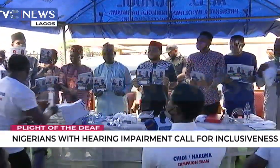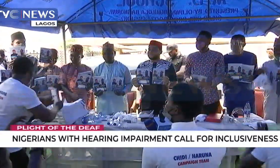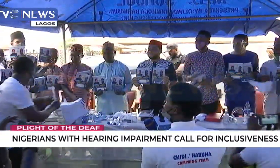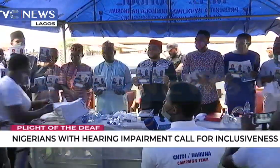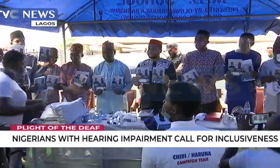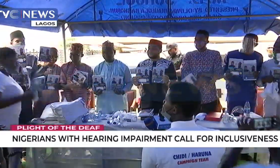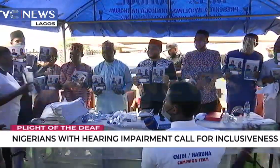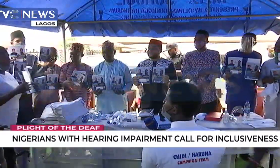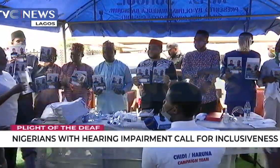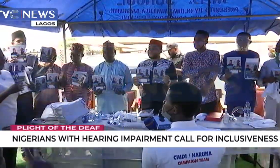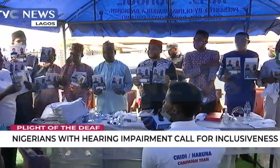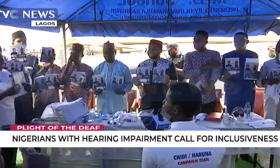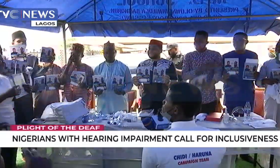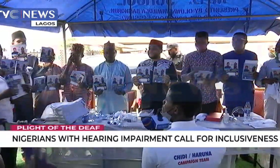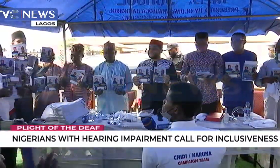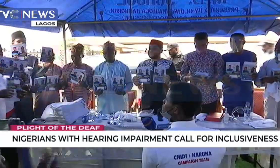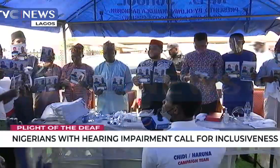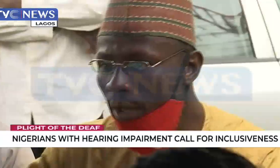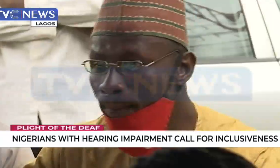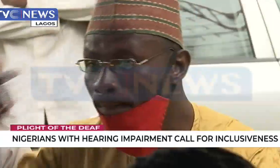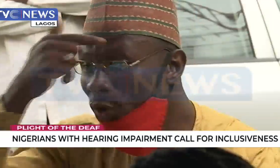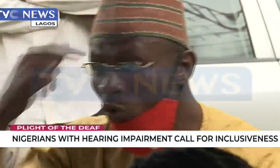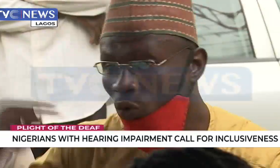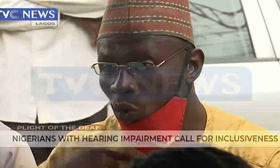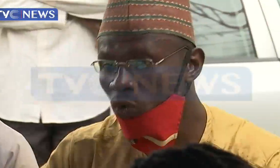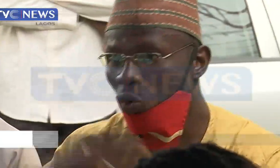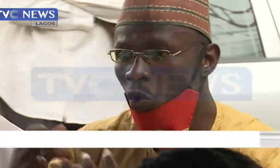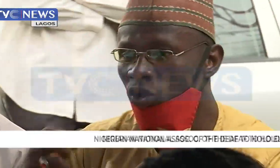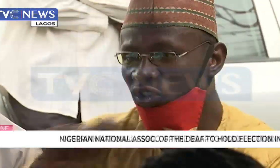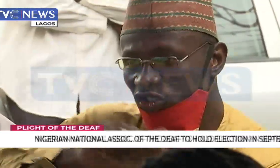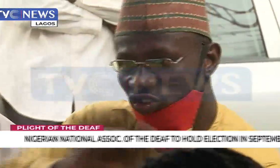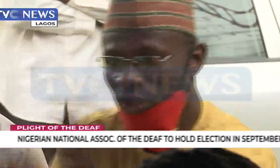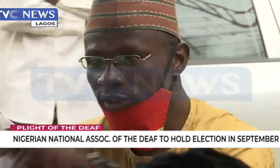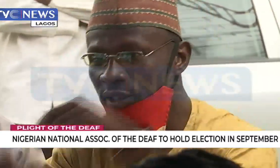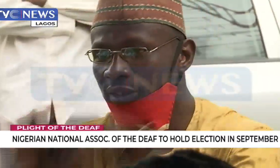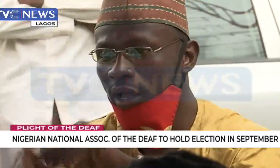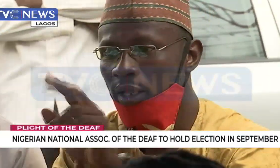is Team Chidi Oluje. We want him because we want change.